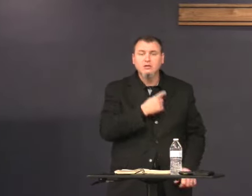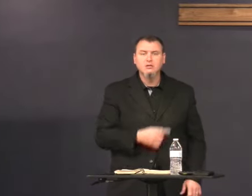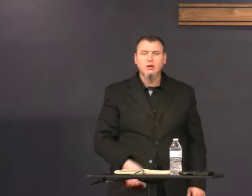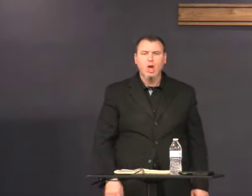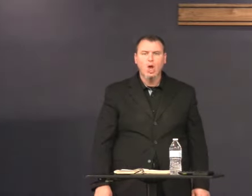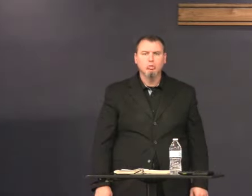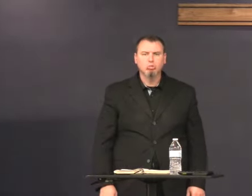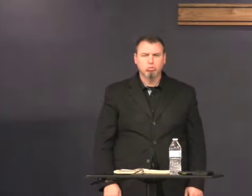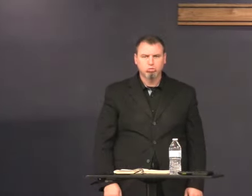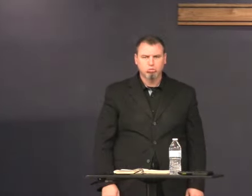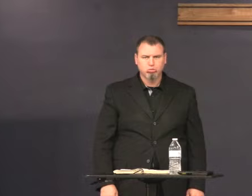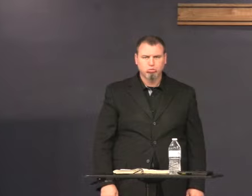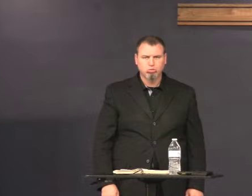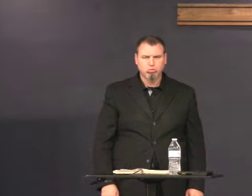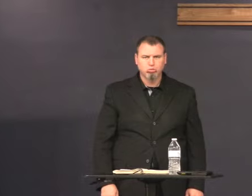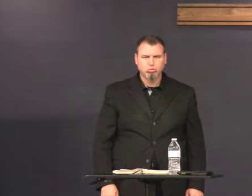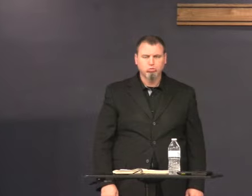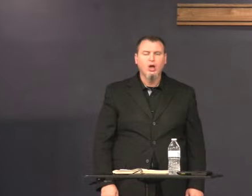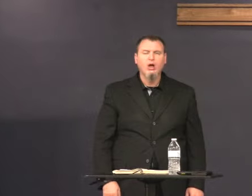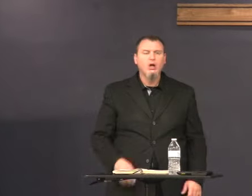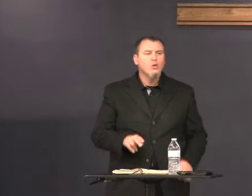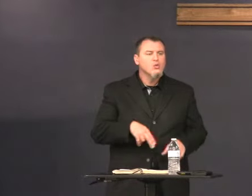what's your normal face is it sad